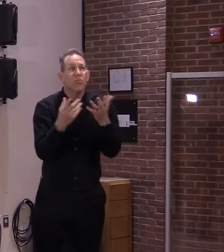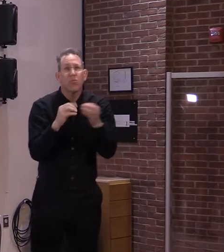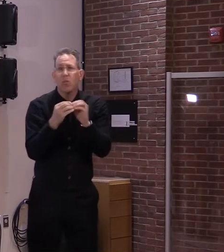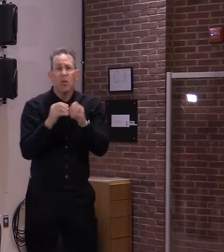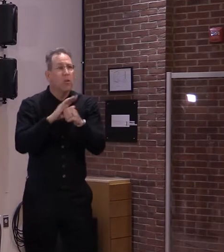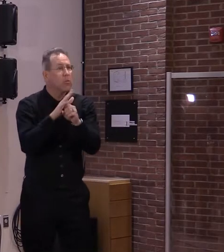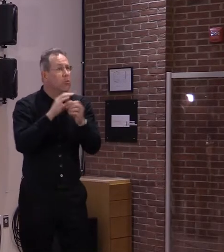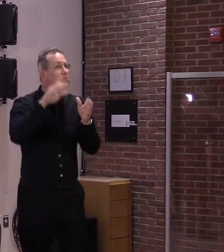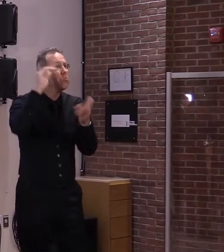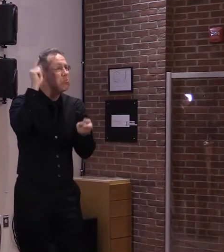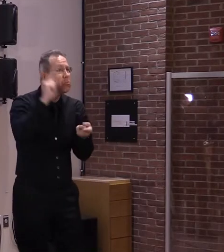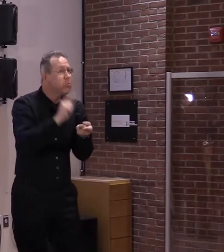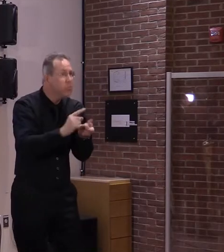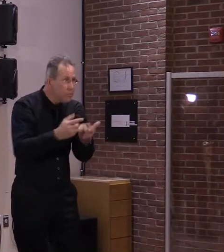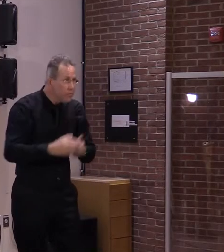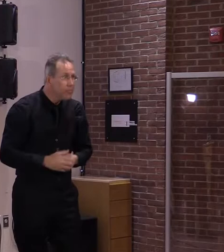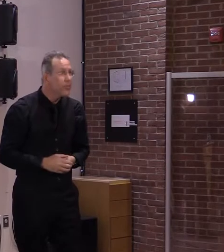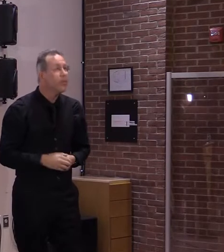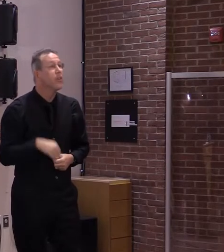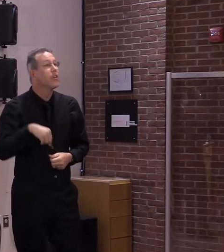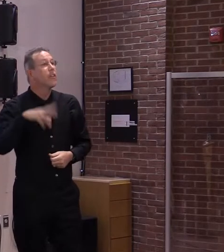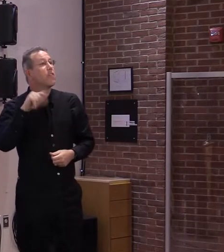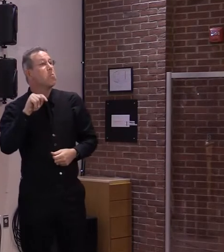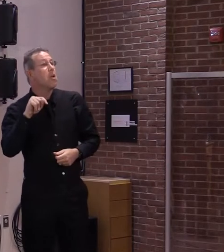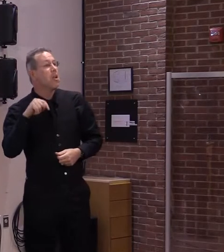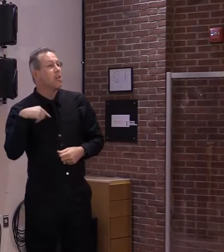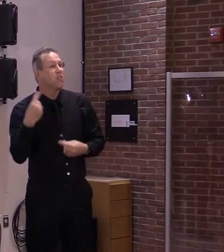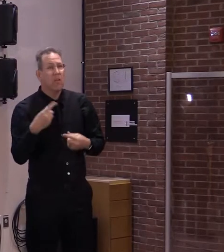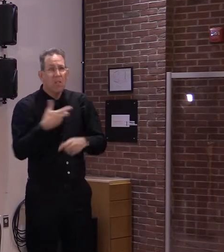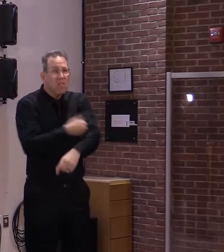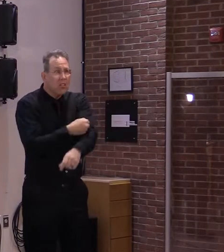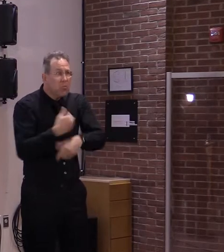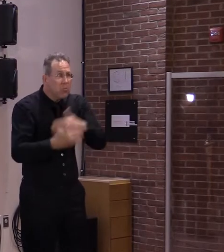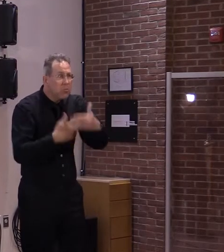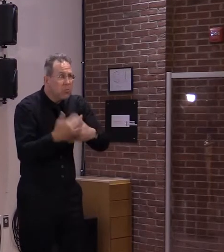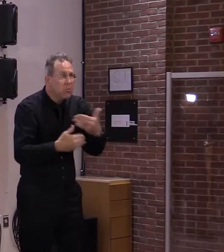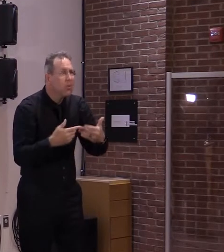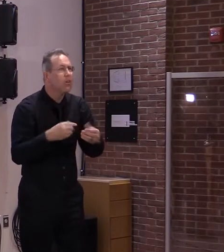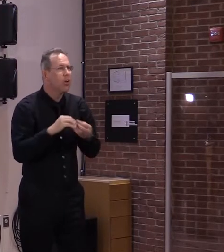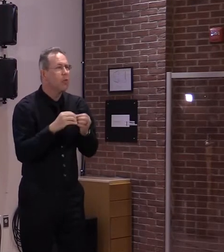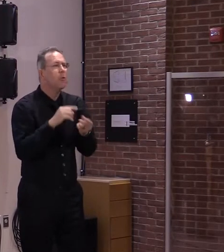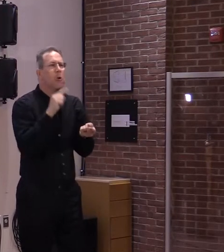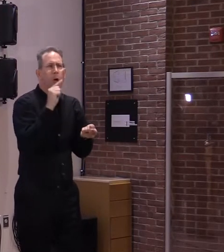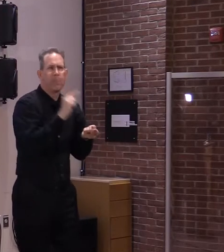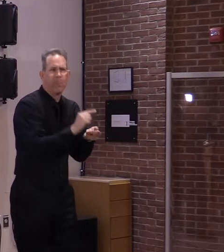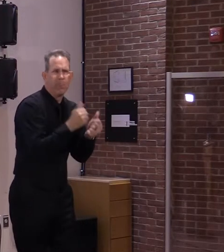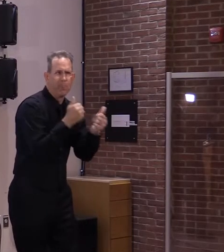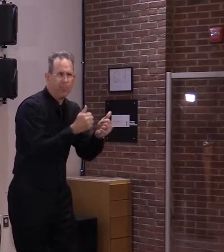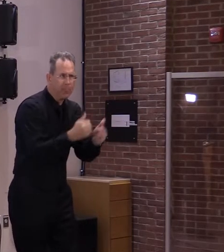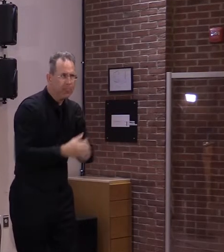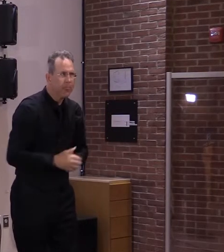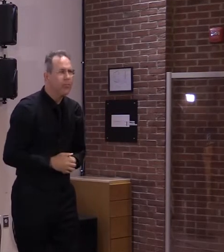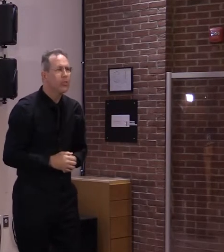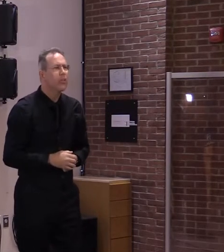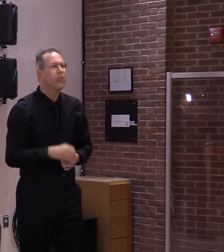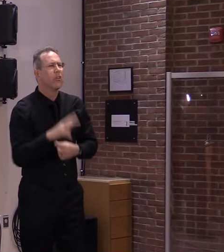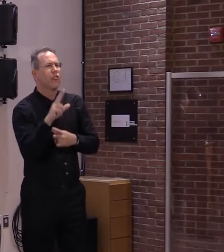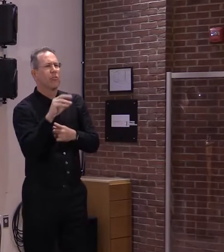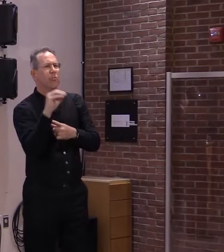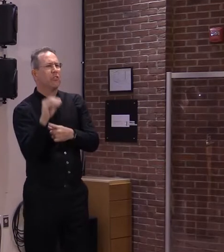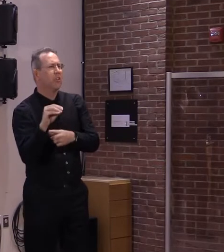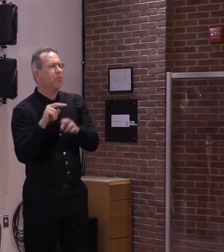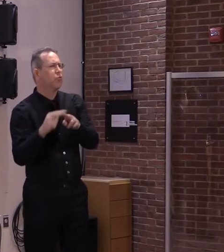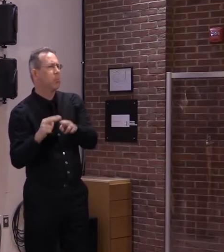In Vermont, we saw our vaccination rates decrease a bit as well, not as dramatically, down 3%. So you are seeing those rates slow.